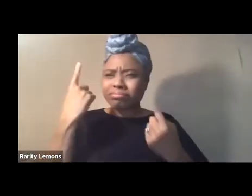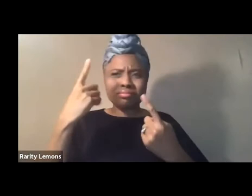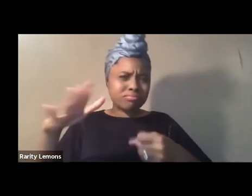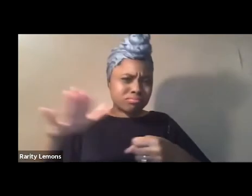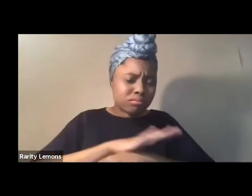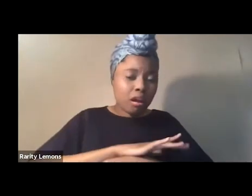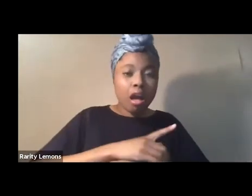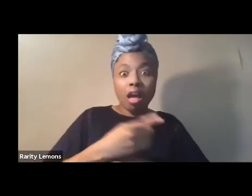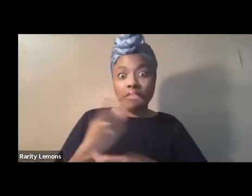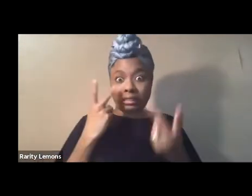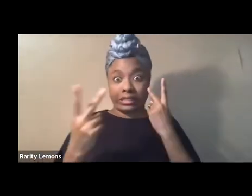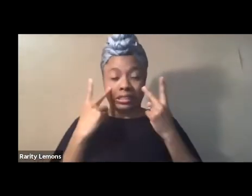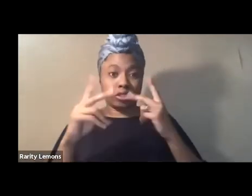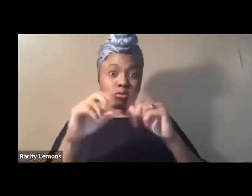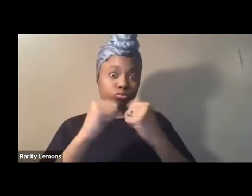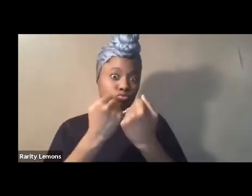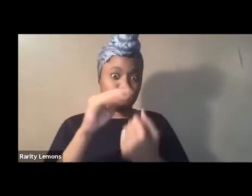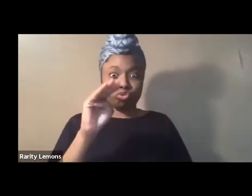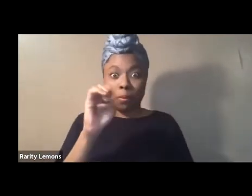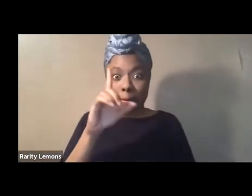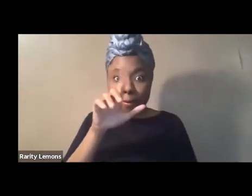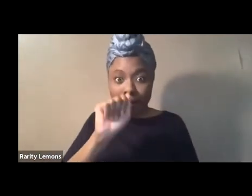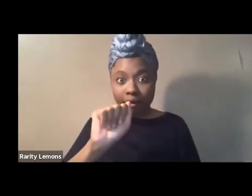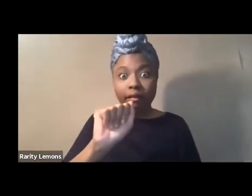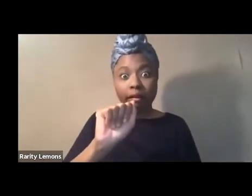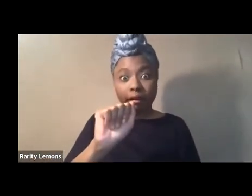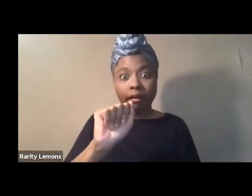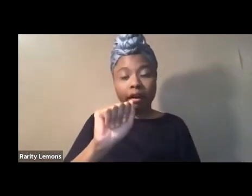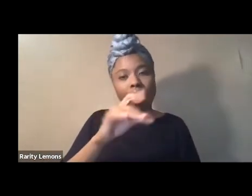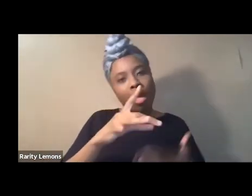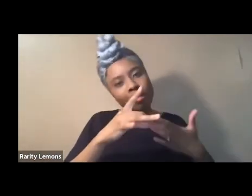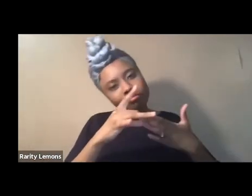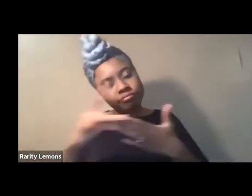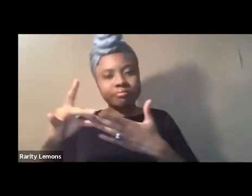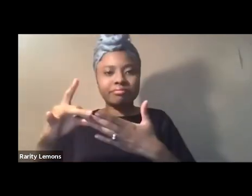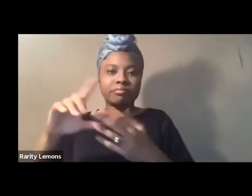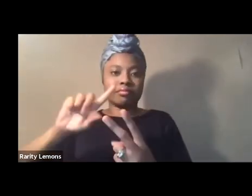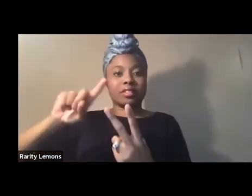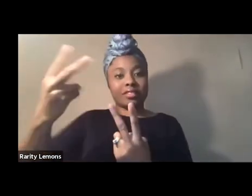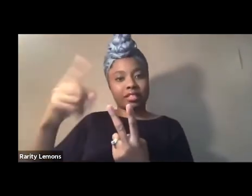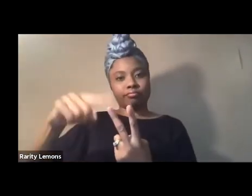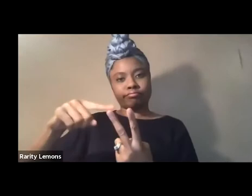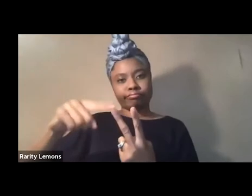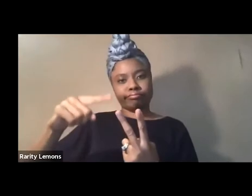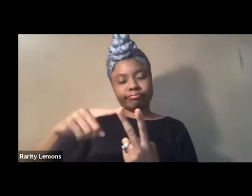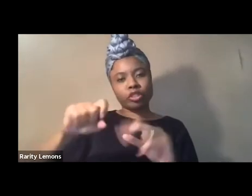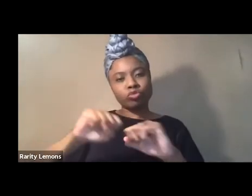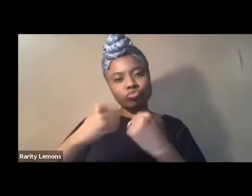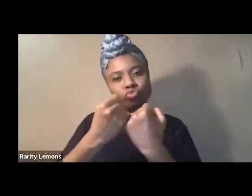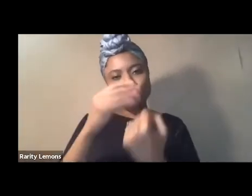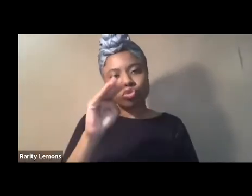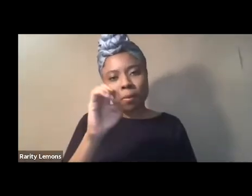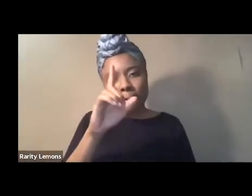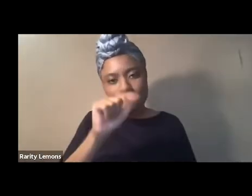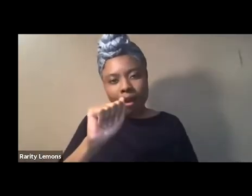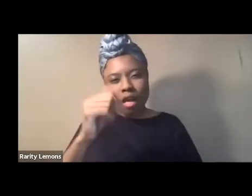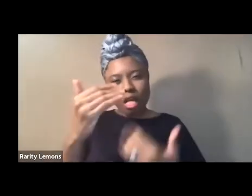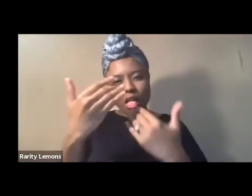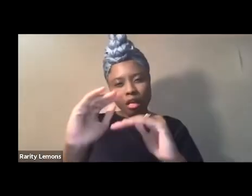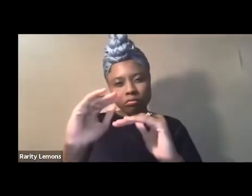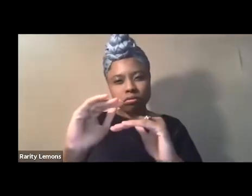invisibilized on social media and this leads me to my second major point about social media's limits to